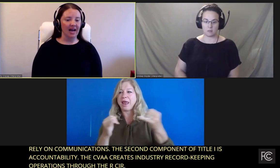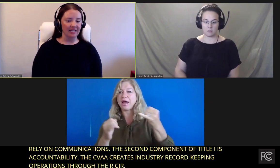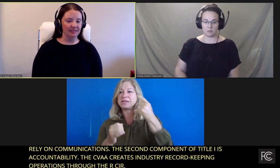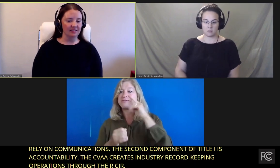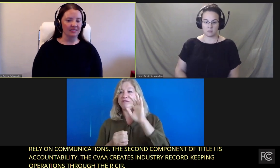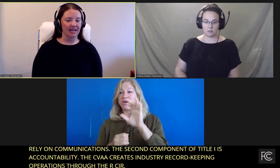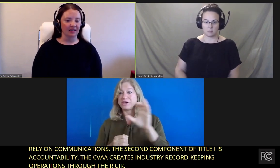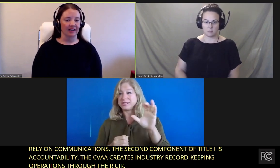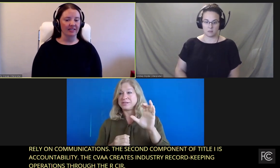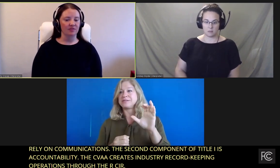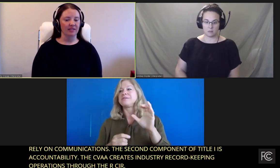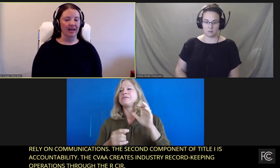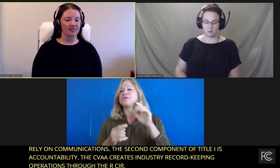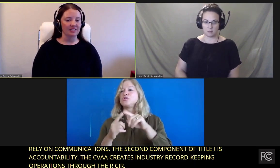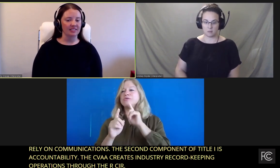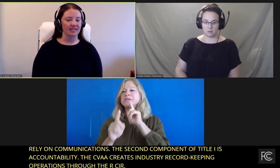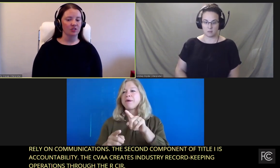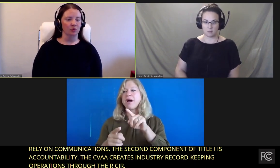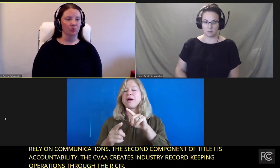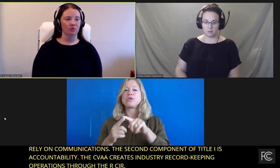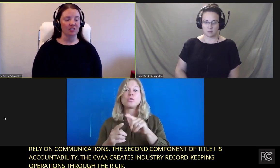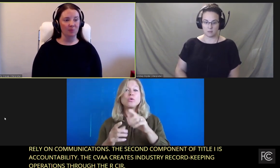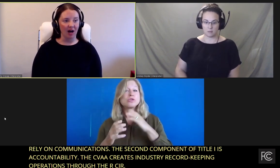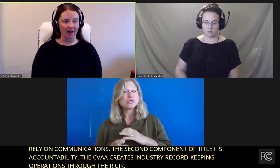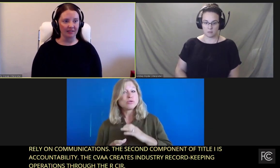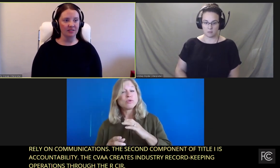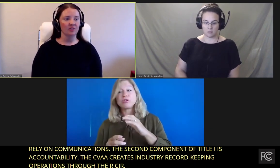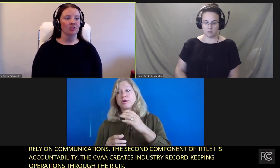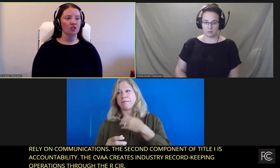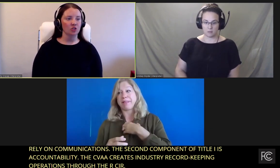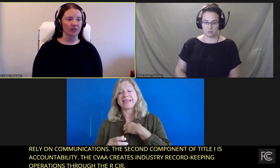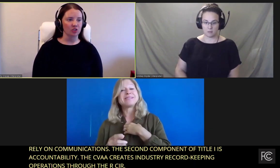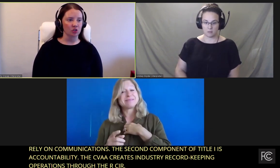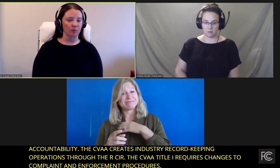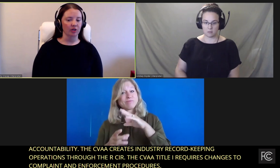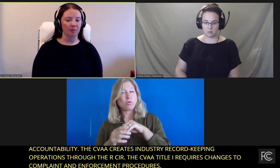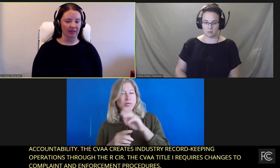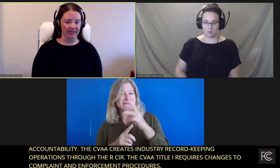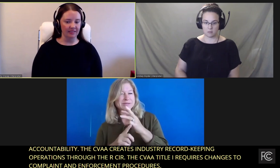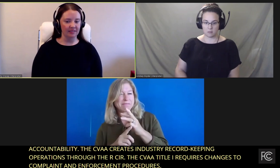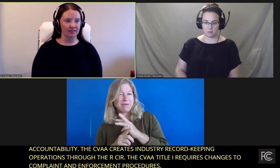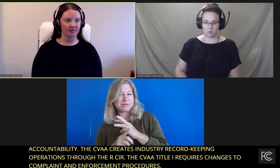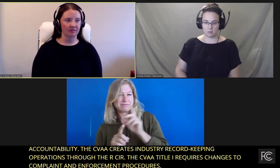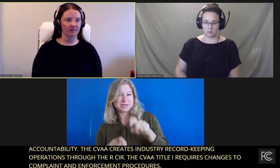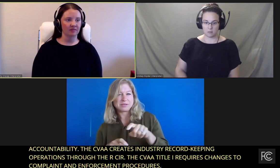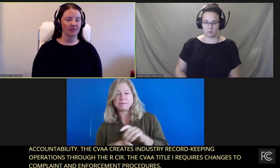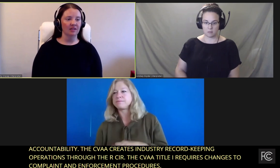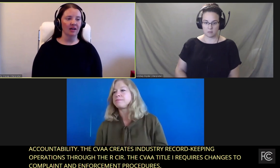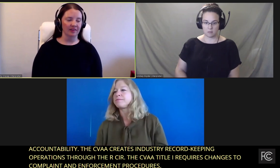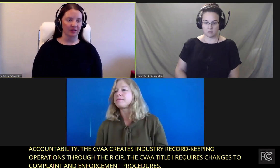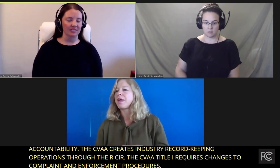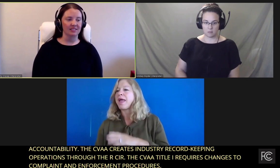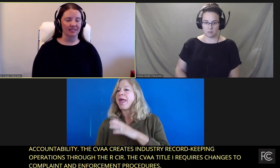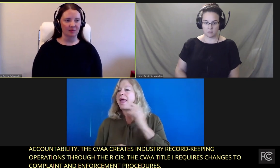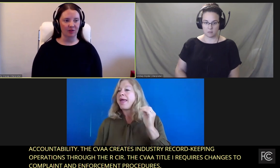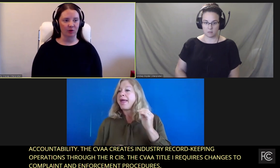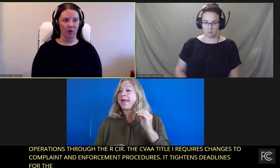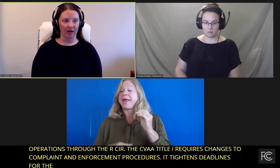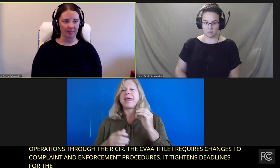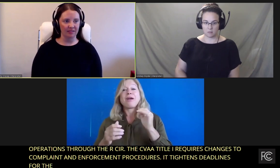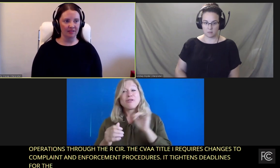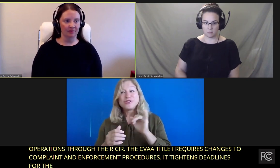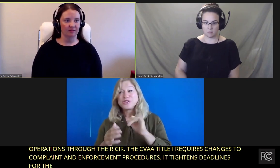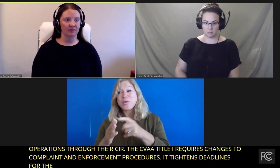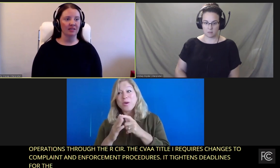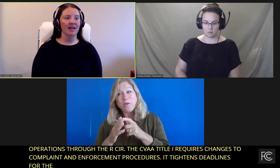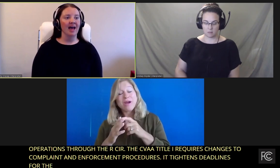It tightens deadlines for the FCC to respond to consumer complaints. There is a six-month